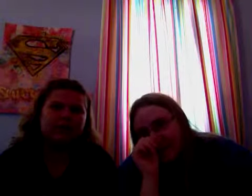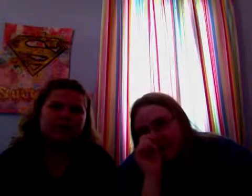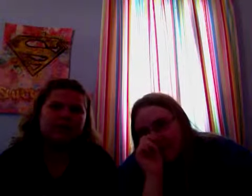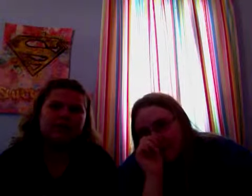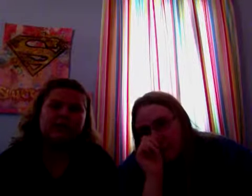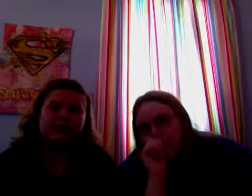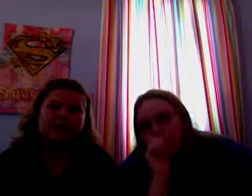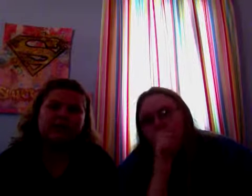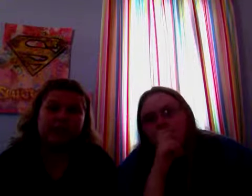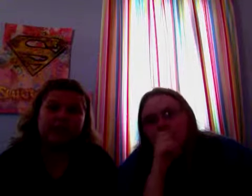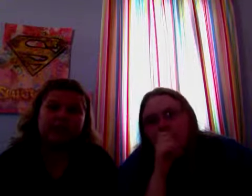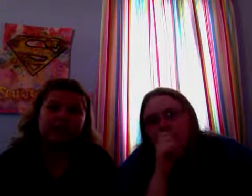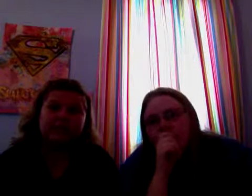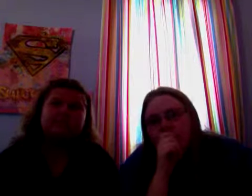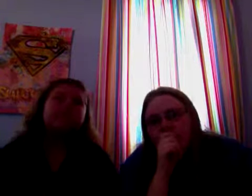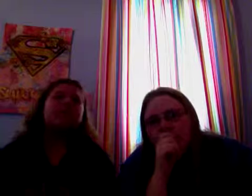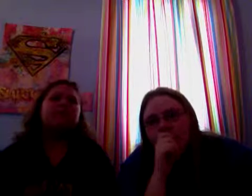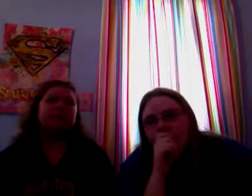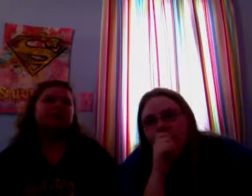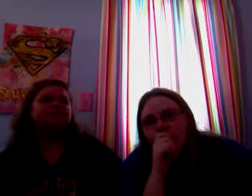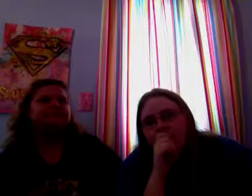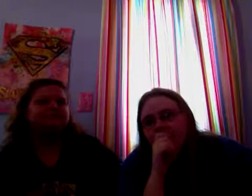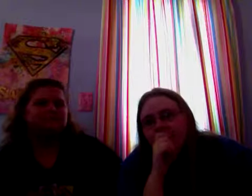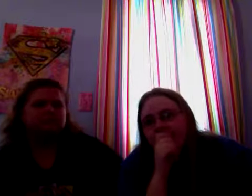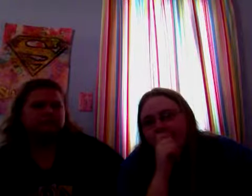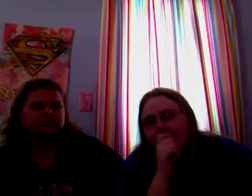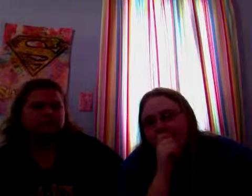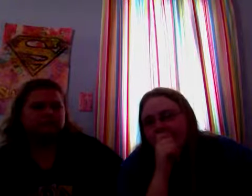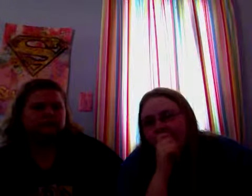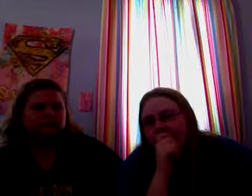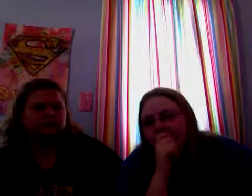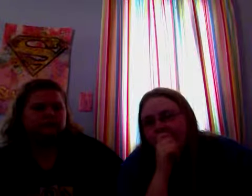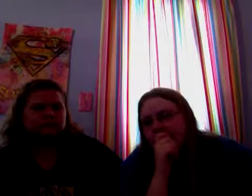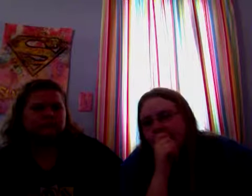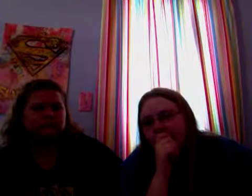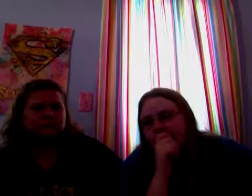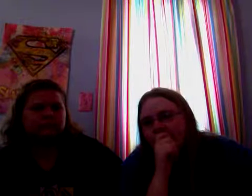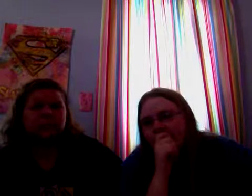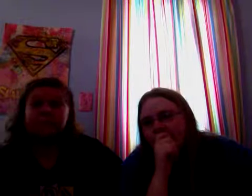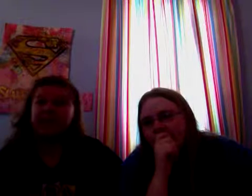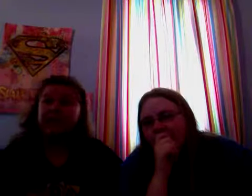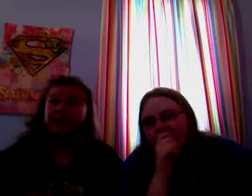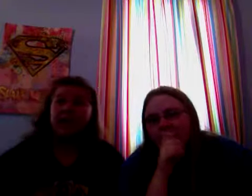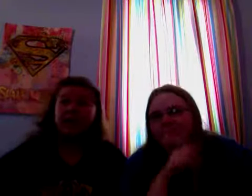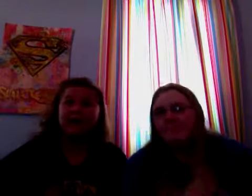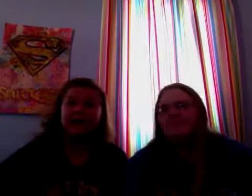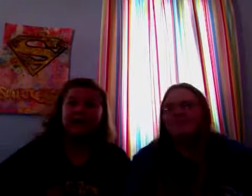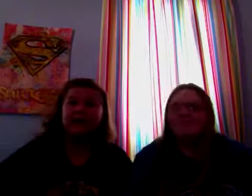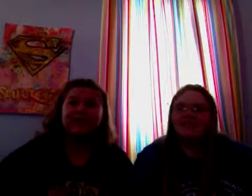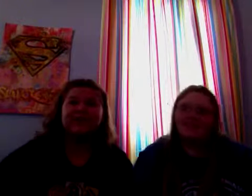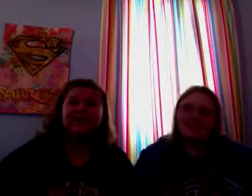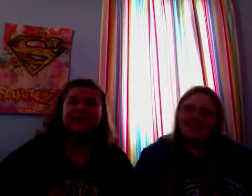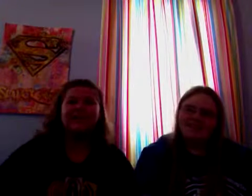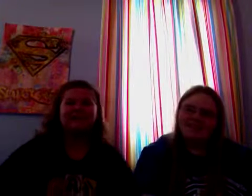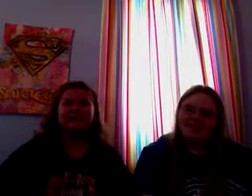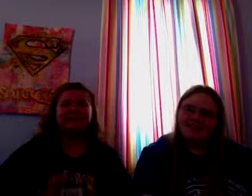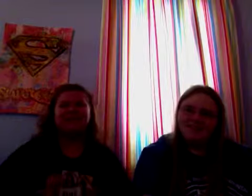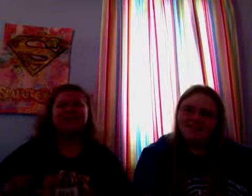that just did not even last but facebook the new generation facebook